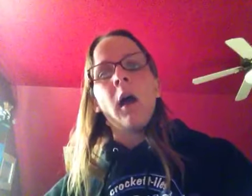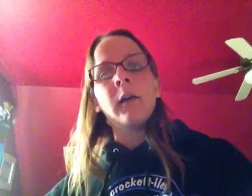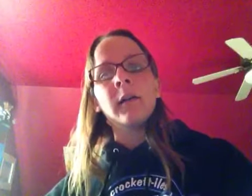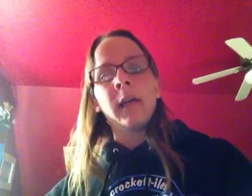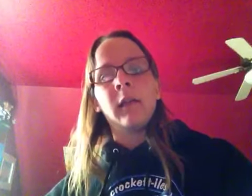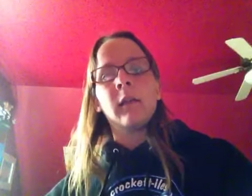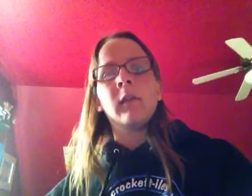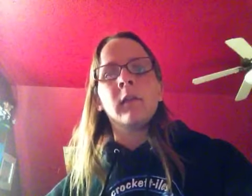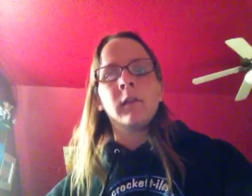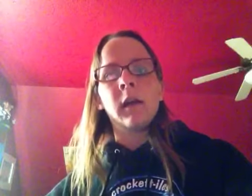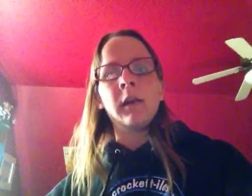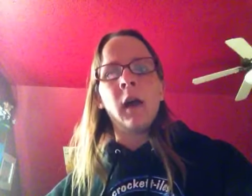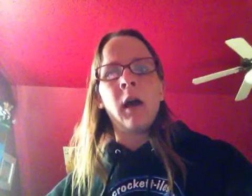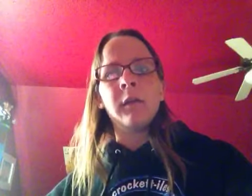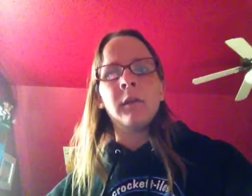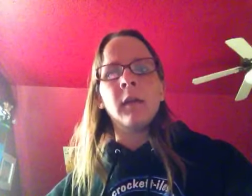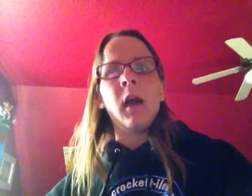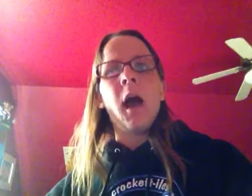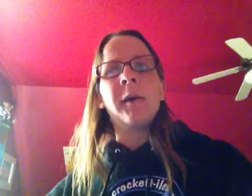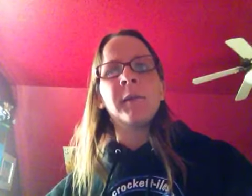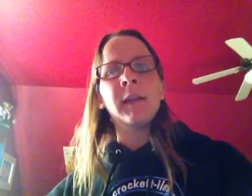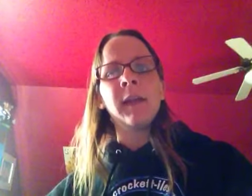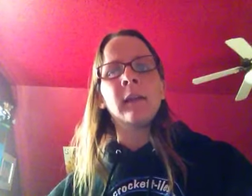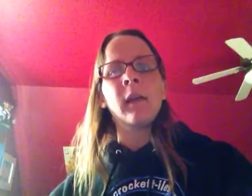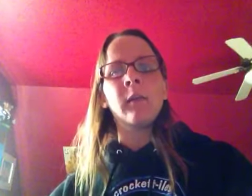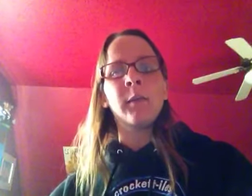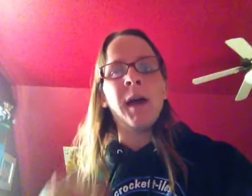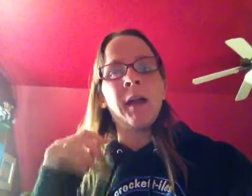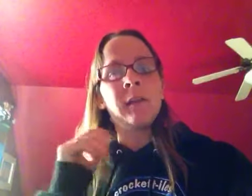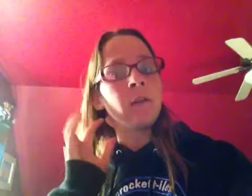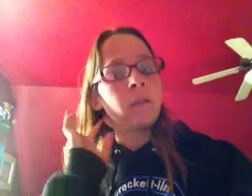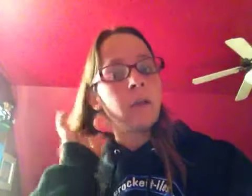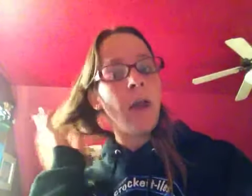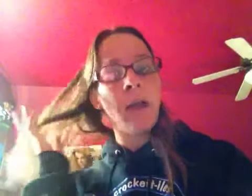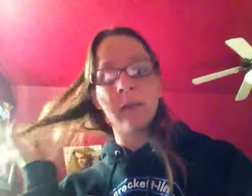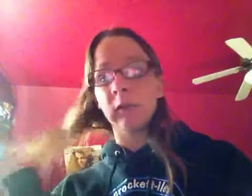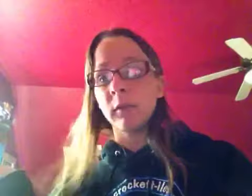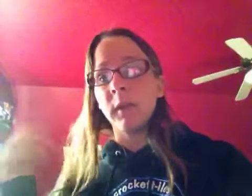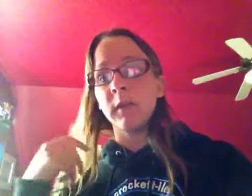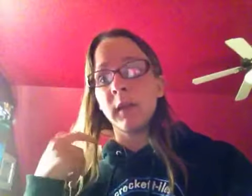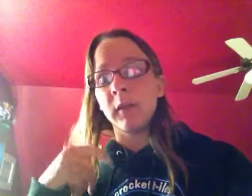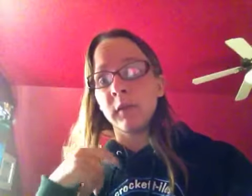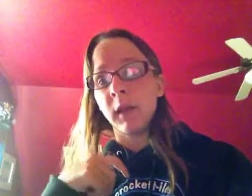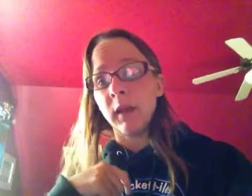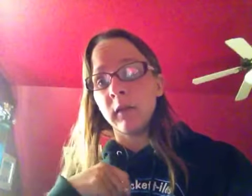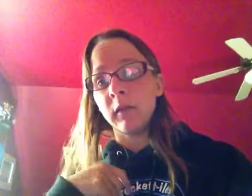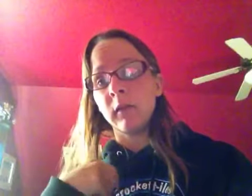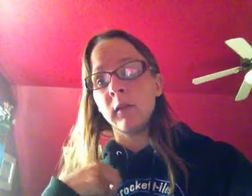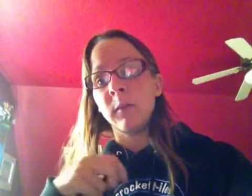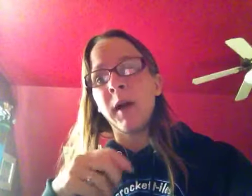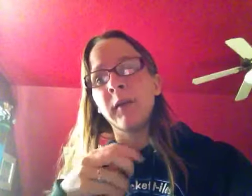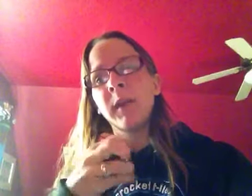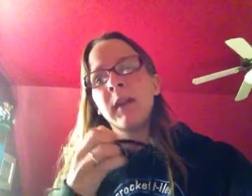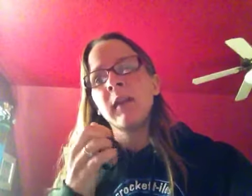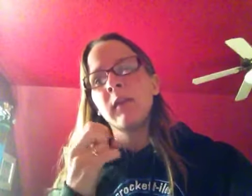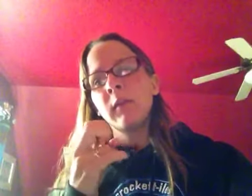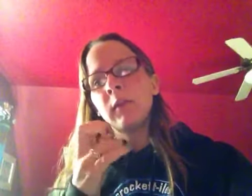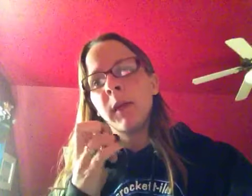Okay, so to start off, I really liked Color Me Mine yesterday, I actually just went there yesterday to do some pottery painting because it was my